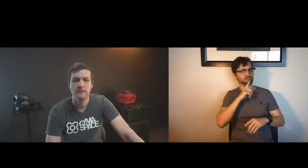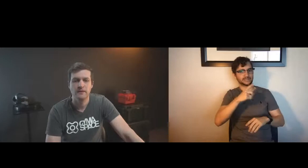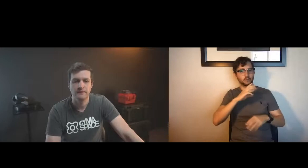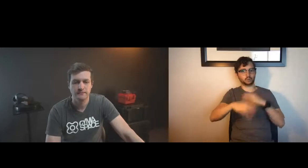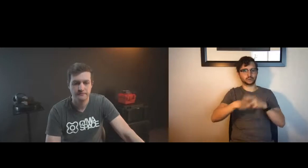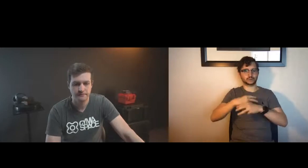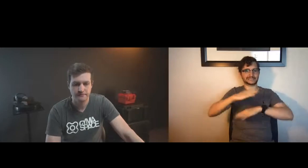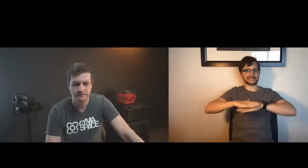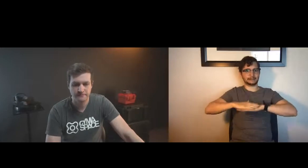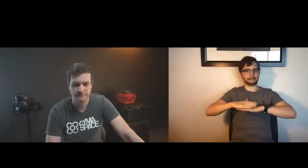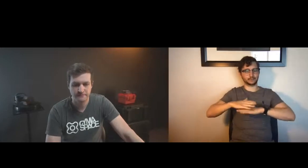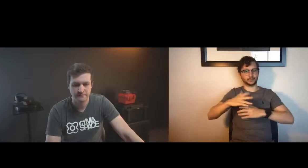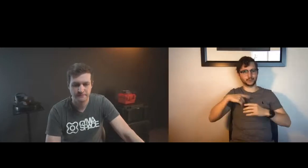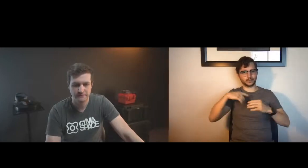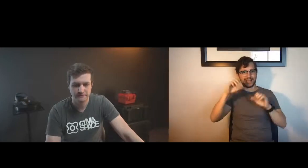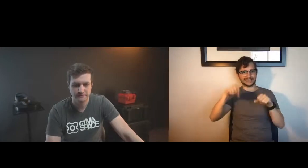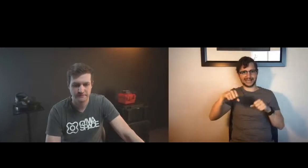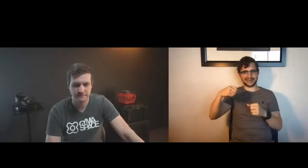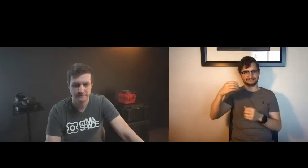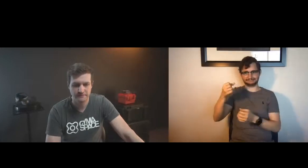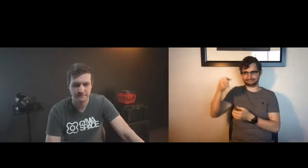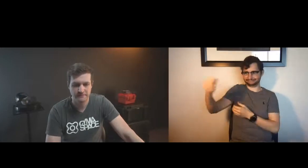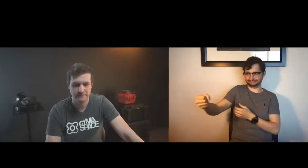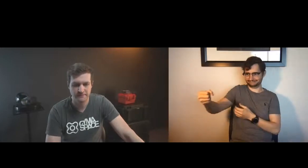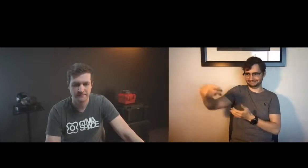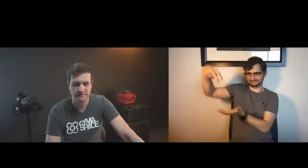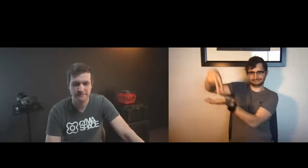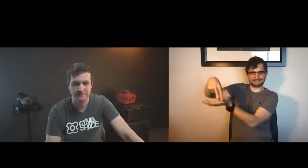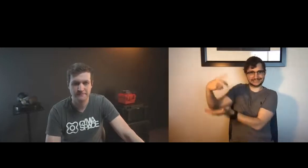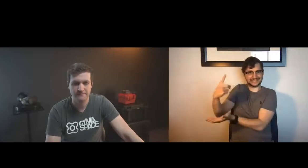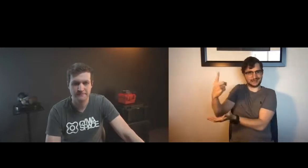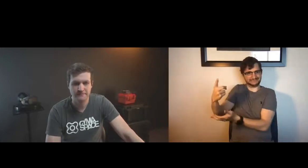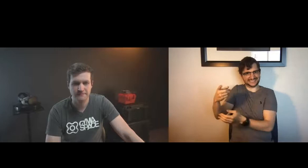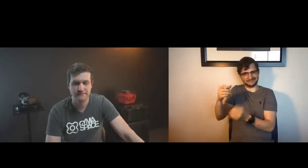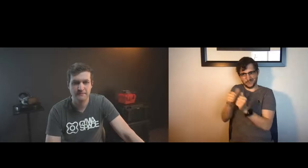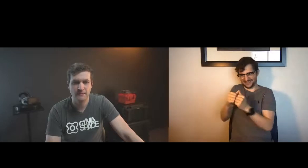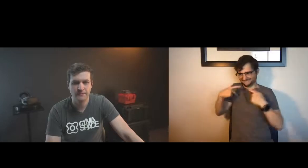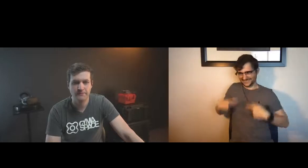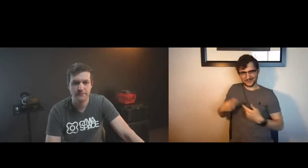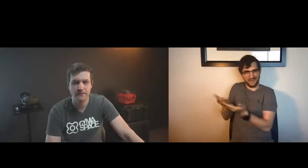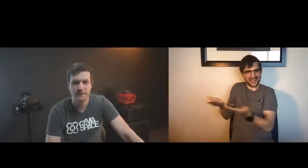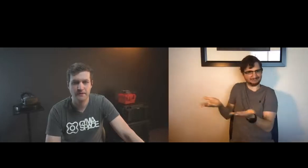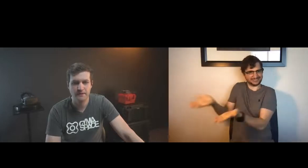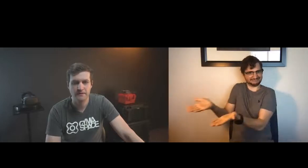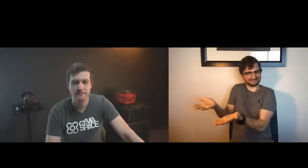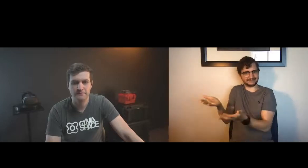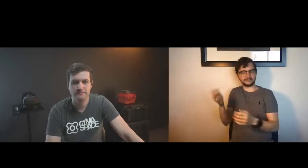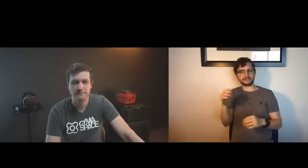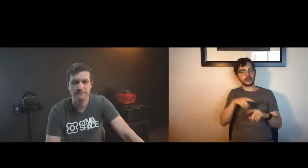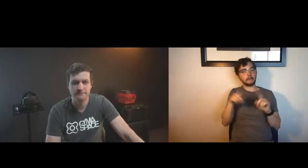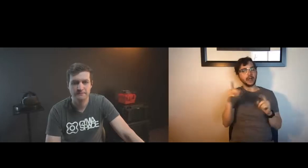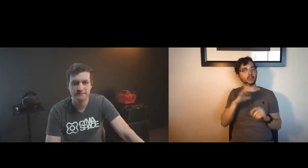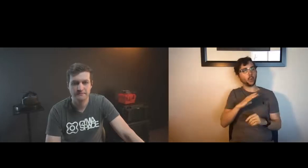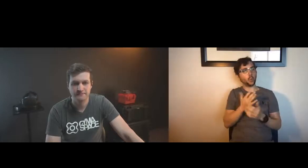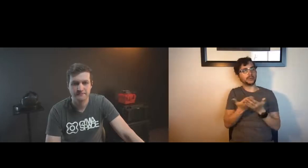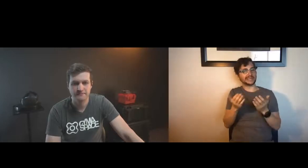i could put it on a real world table and it would stand alone so it